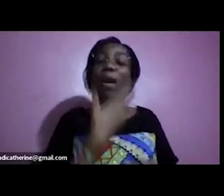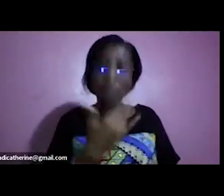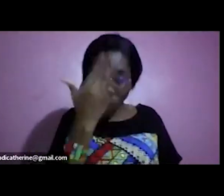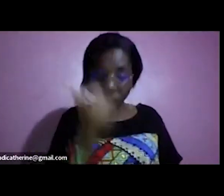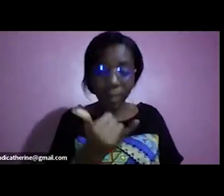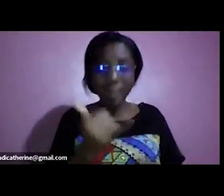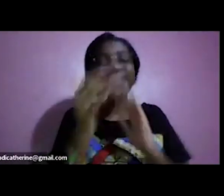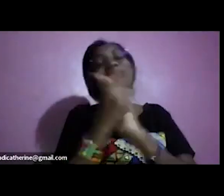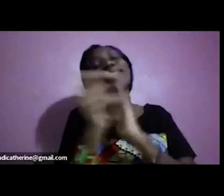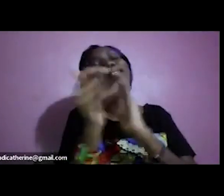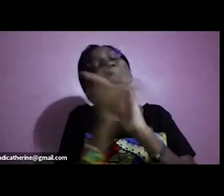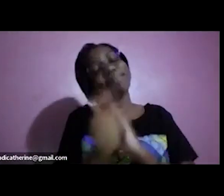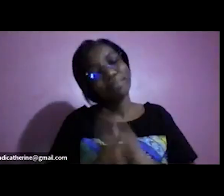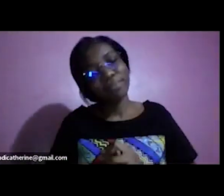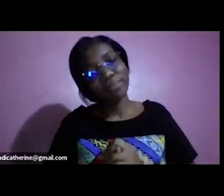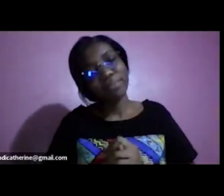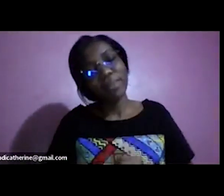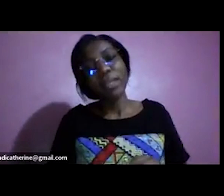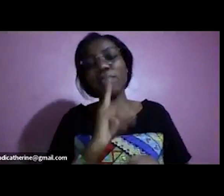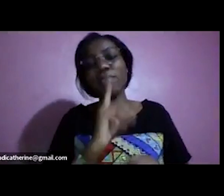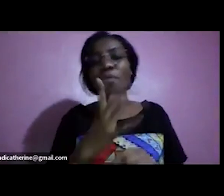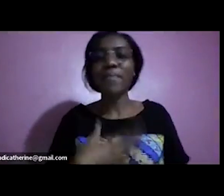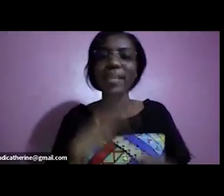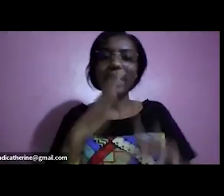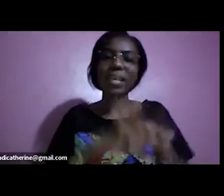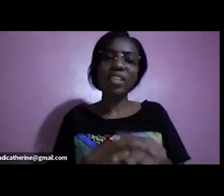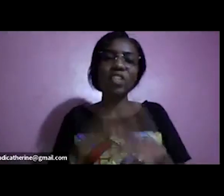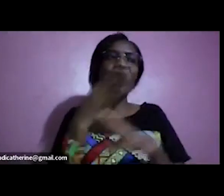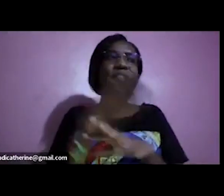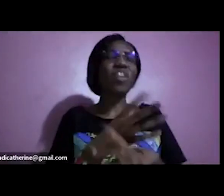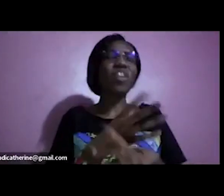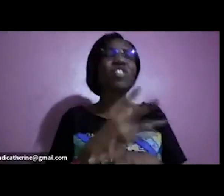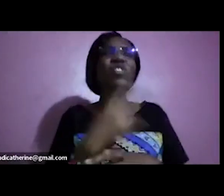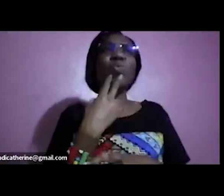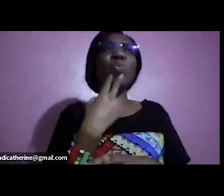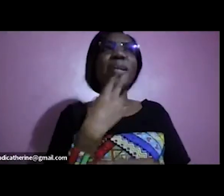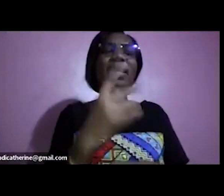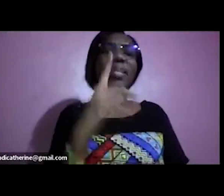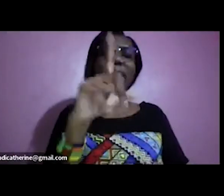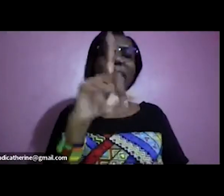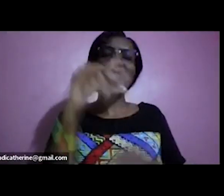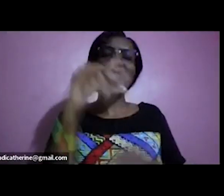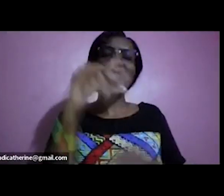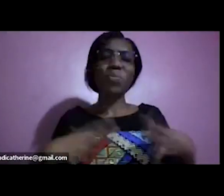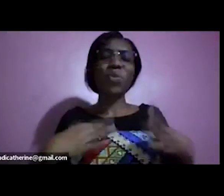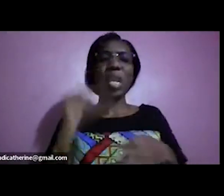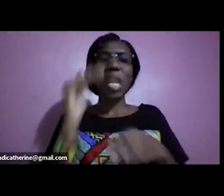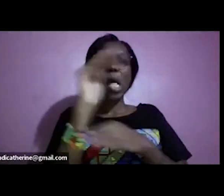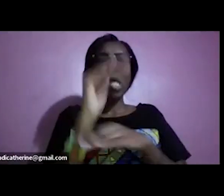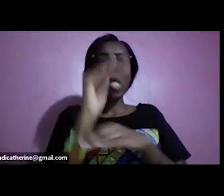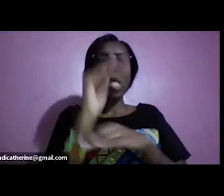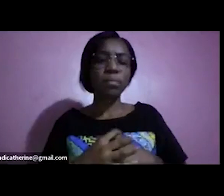skill will get you far i have gotten over 200 linkedin people asking me and in there people please